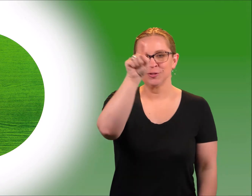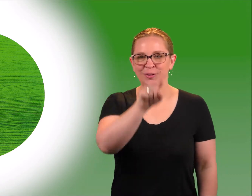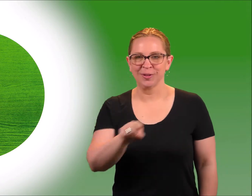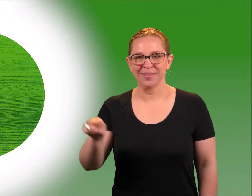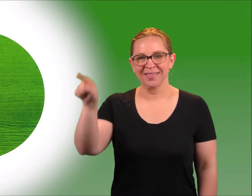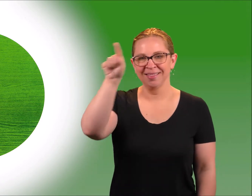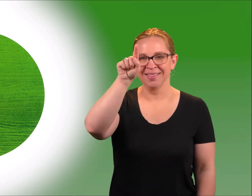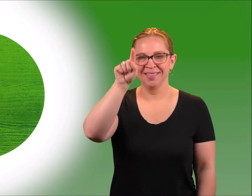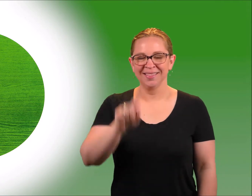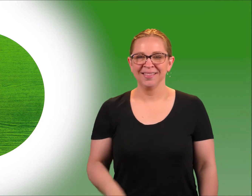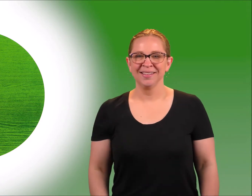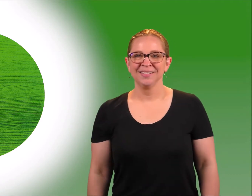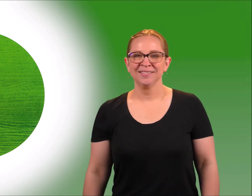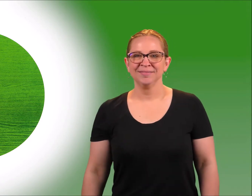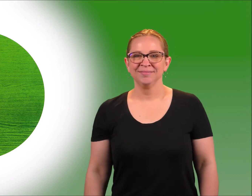This is a circle.